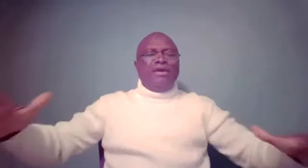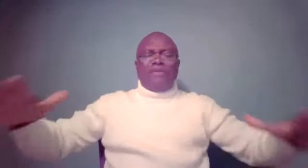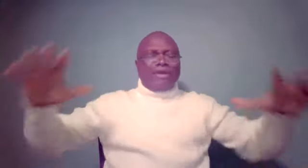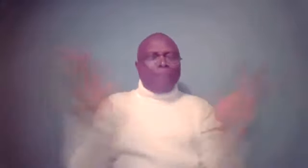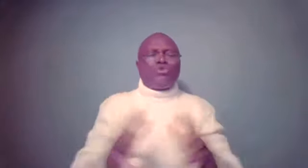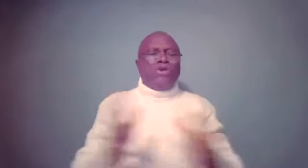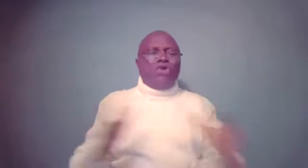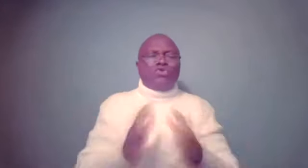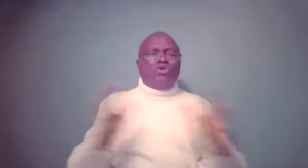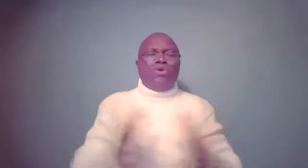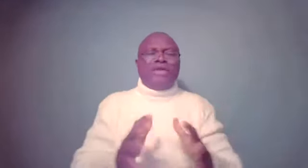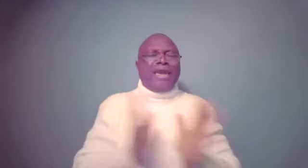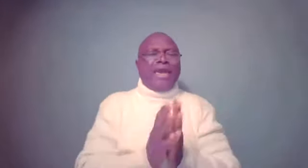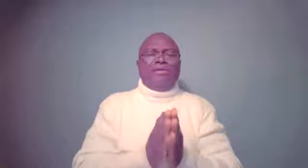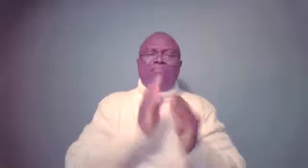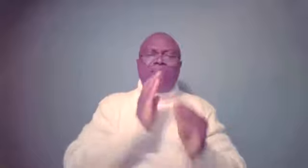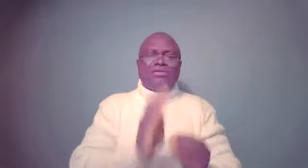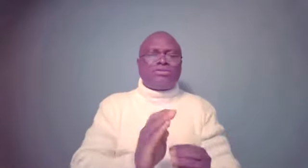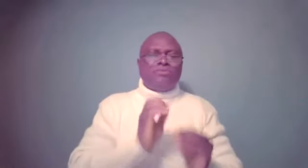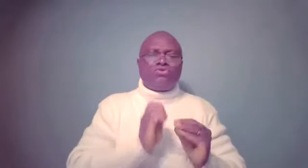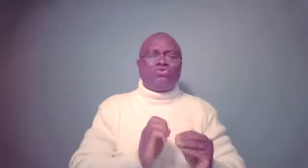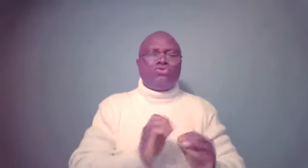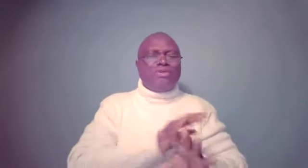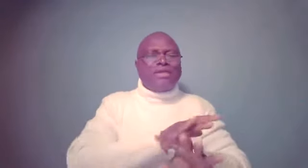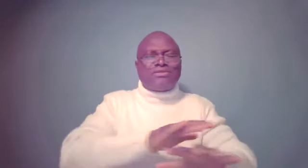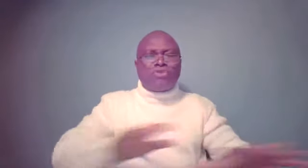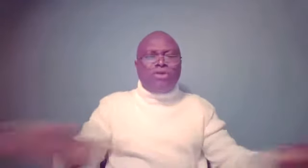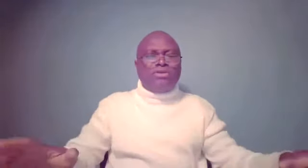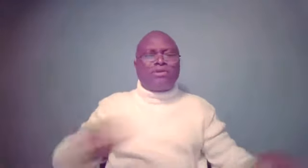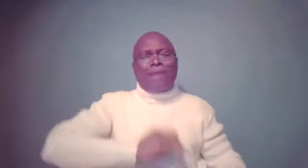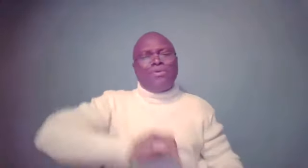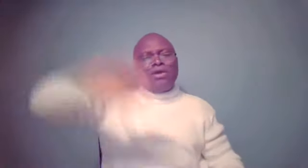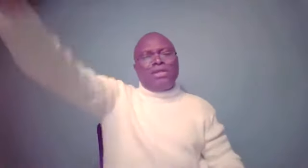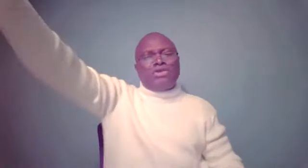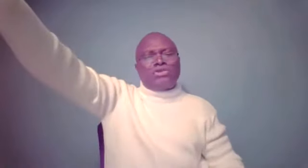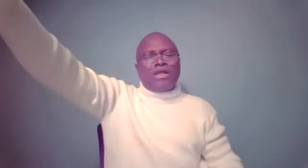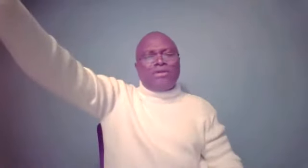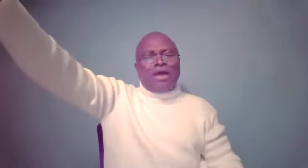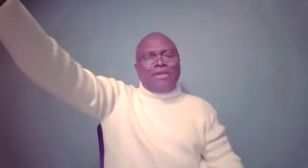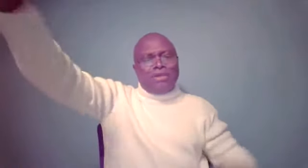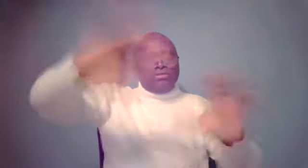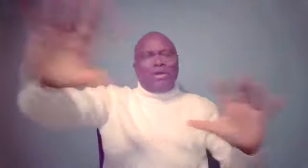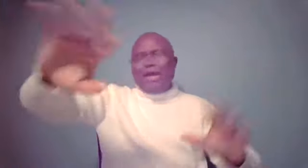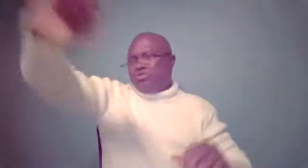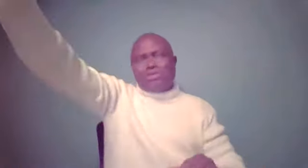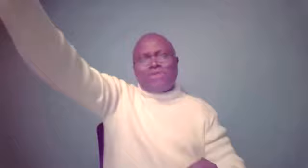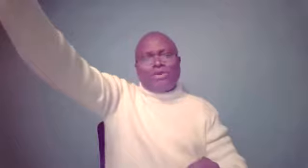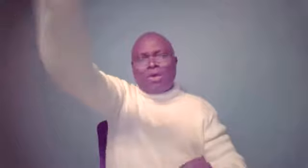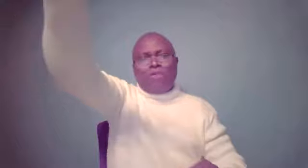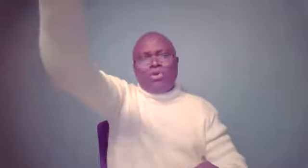they came to the conclusion one day, hey, the best thing to do, let's cut this crap. Let's just sell the guys, the guy to these guys who are coming